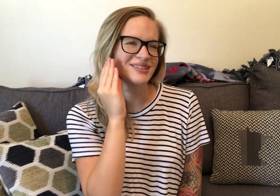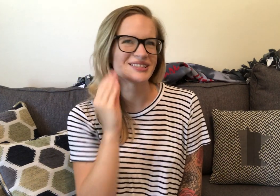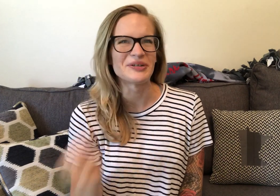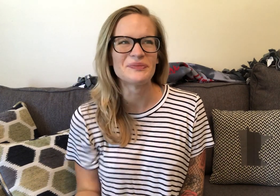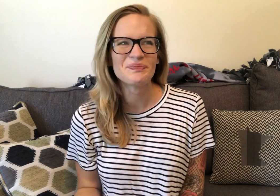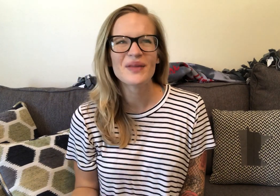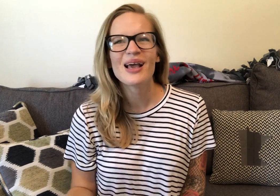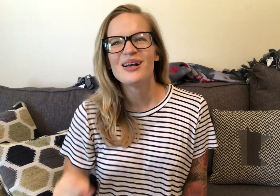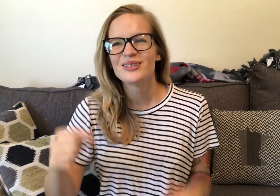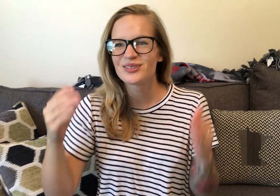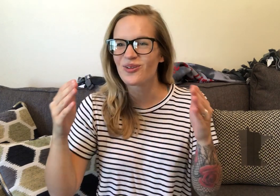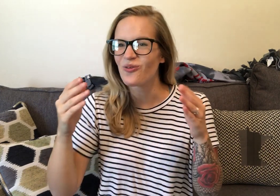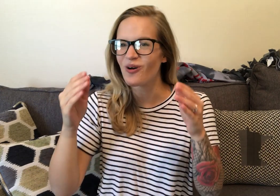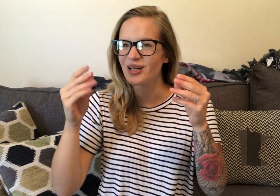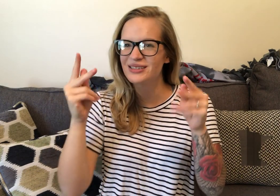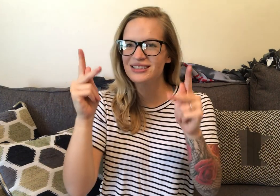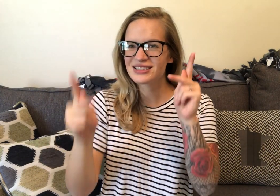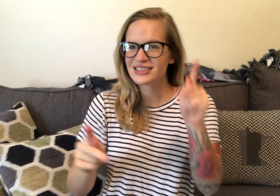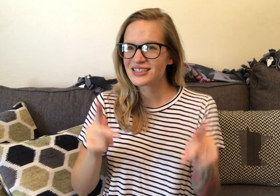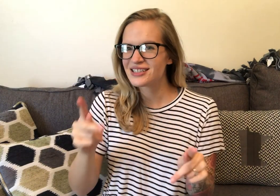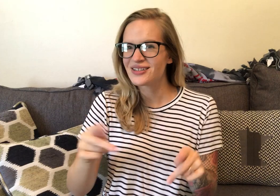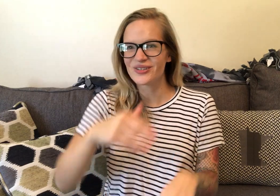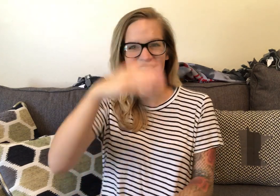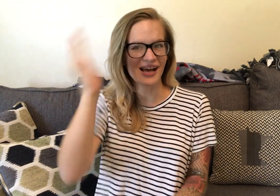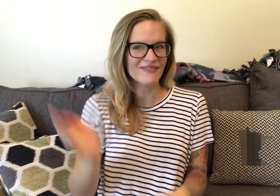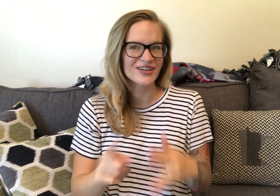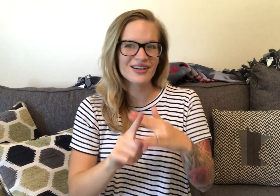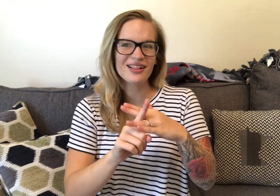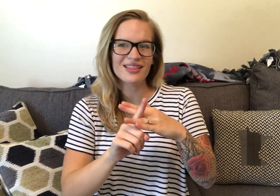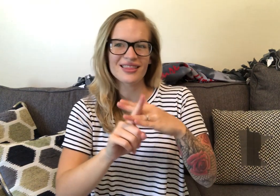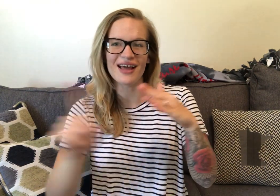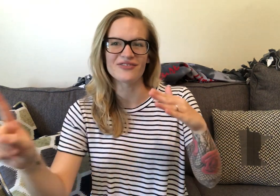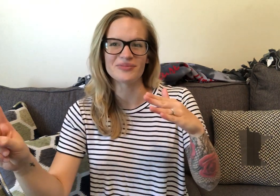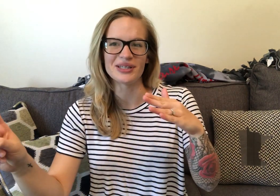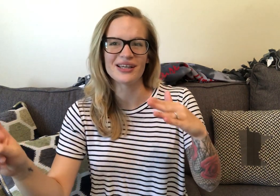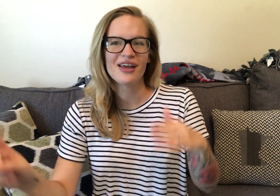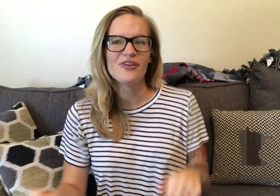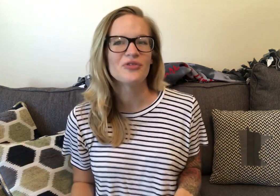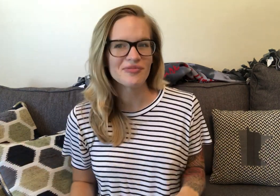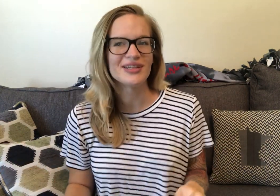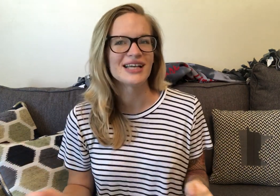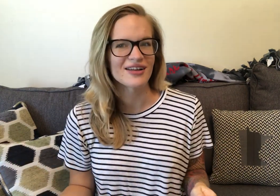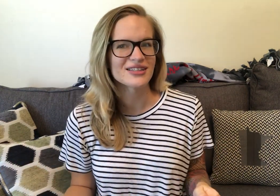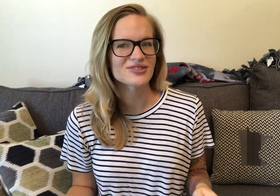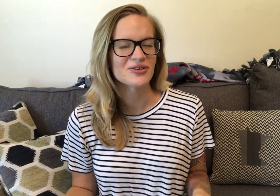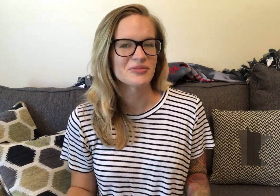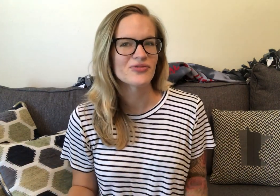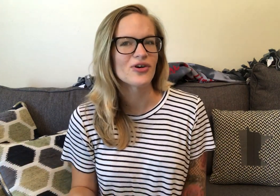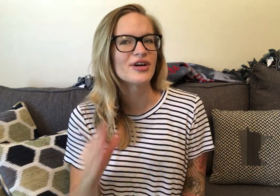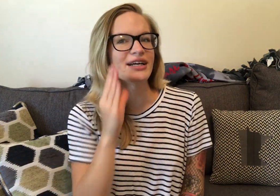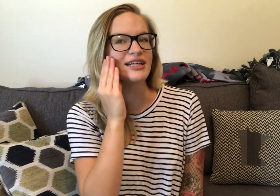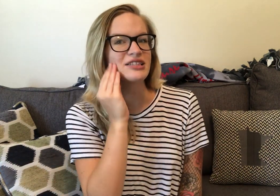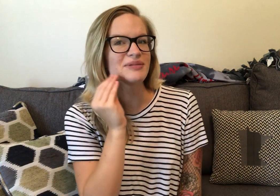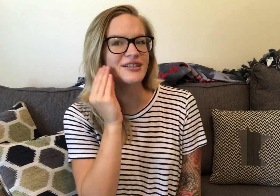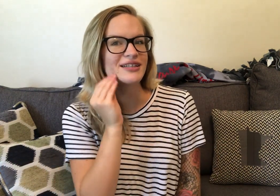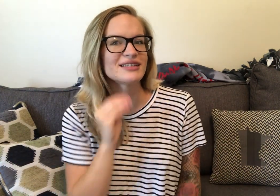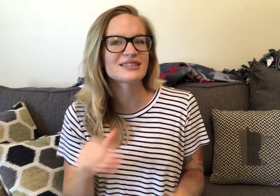So. To the ones. Who never. Left me. We've been down this road before. Experience.